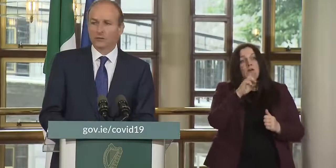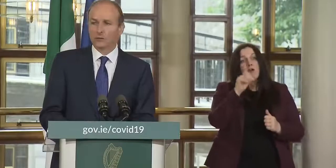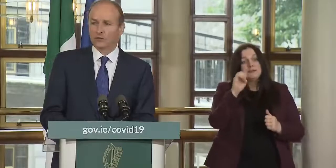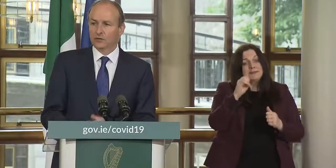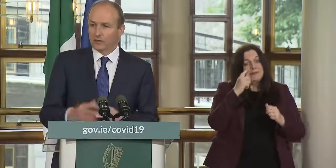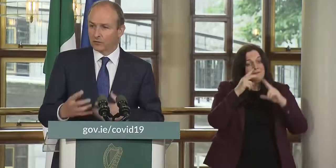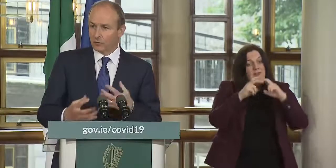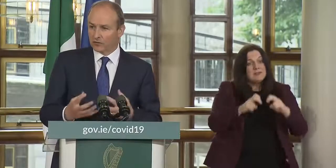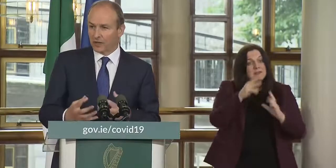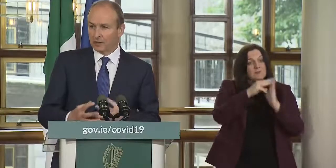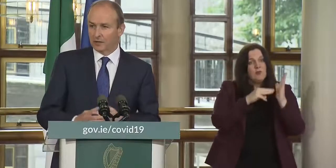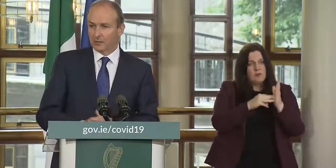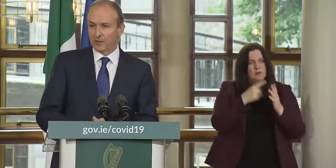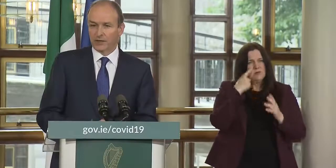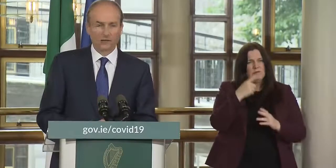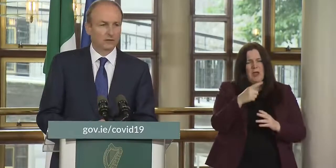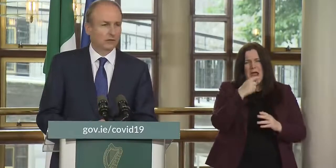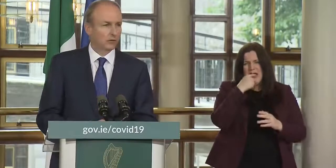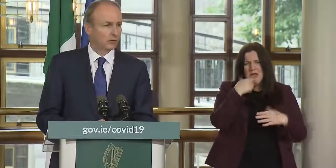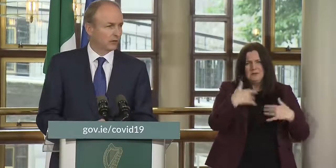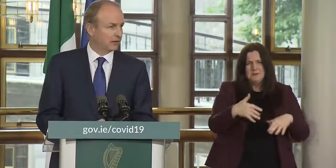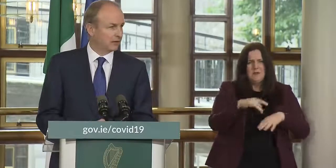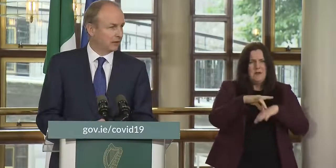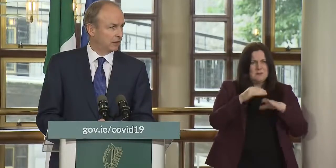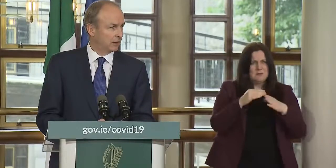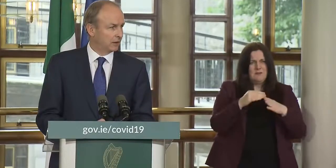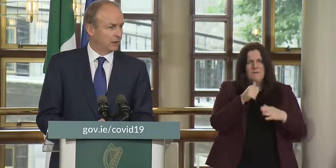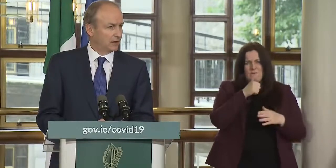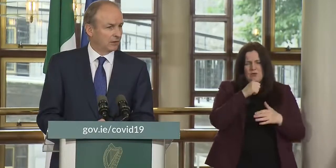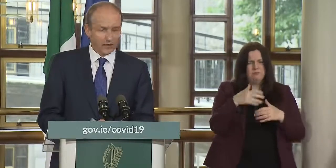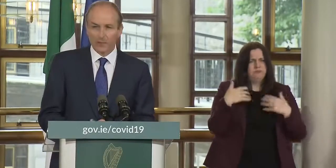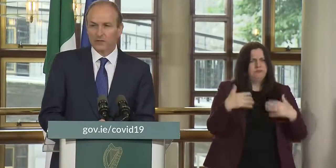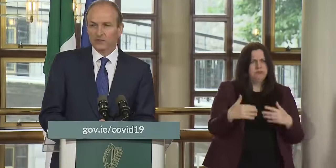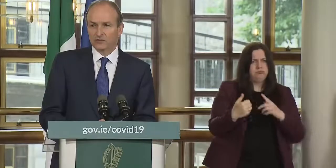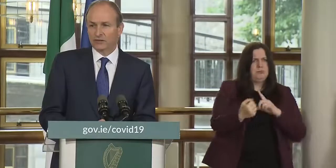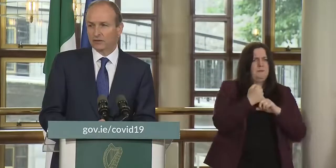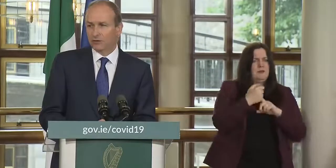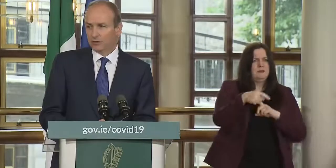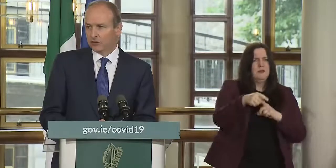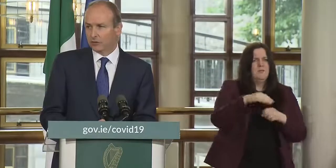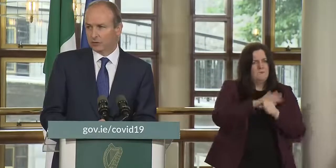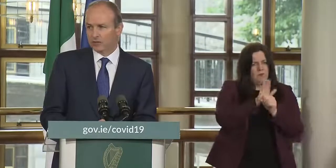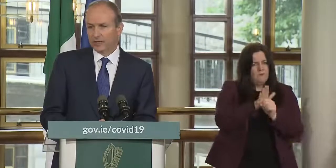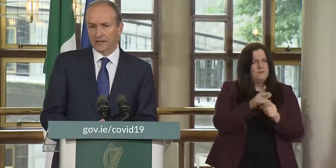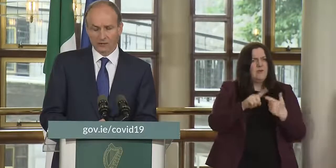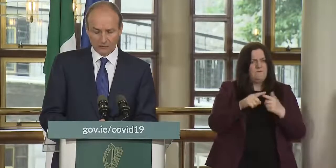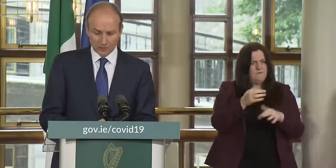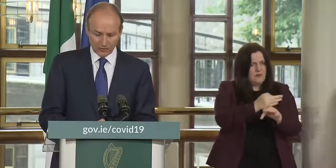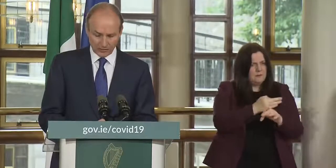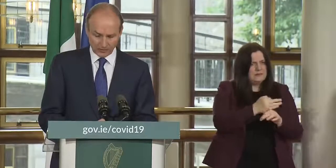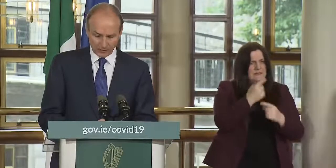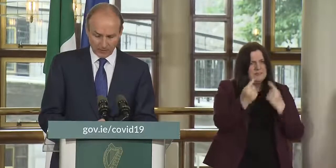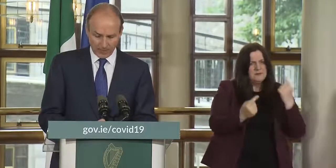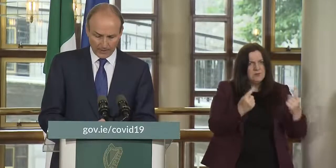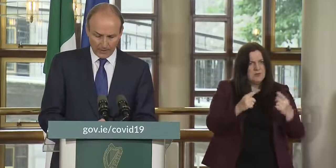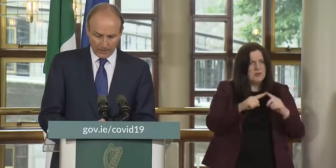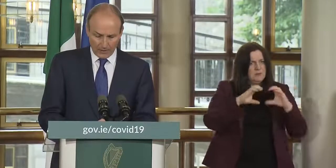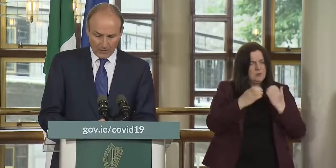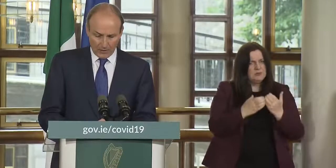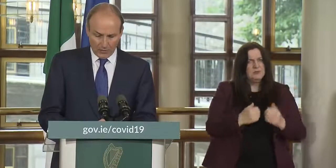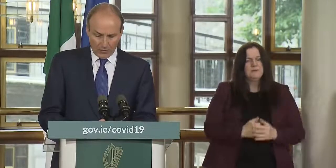will have seen it firsthand the impact of covert 19 on families and on individuals and on communities